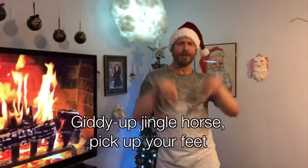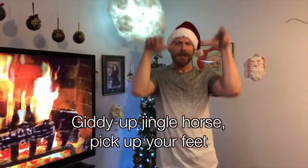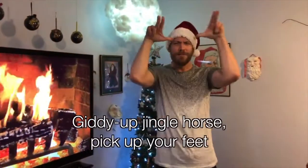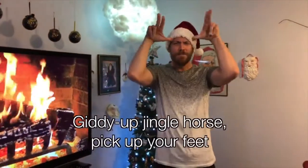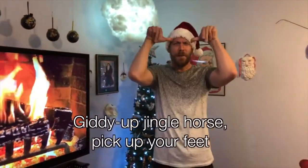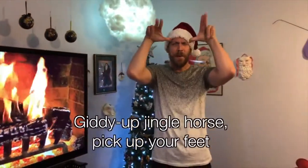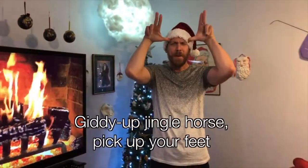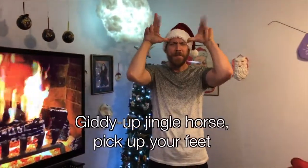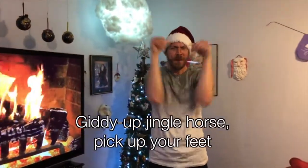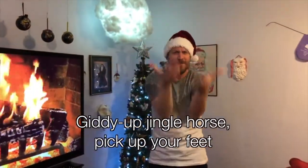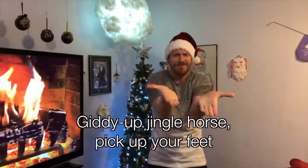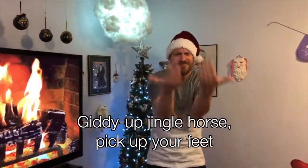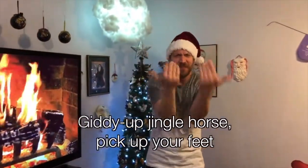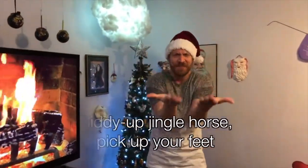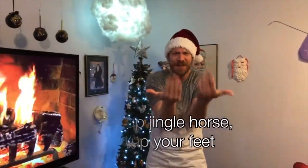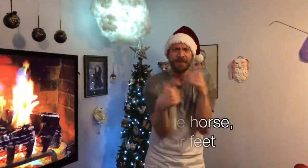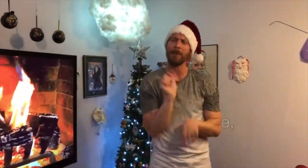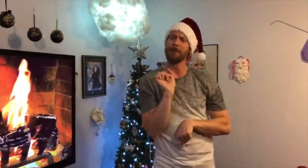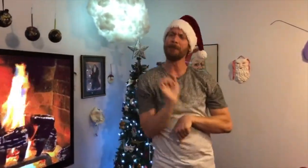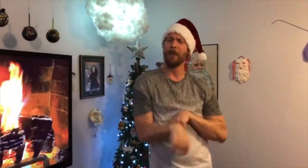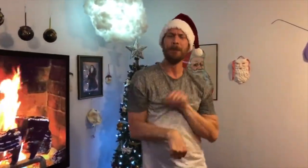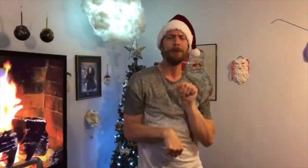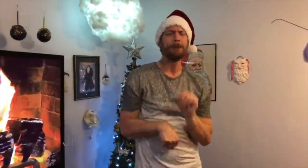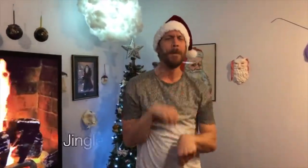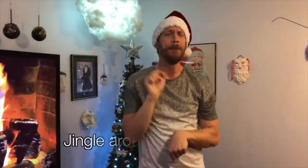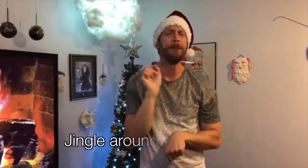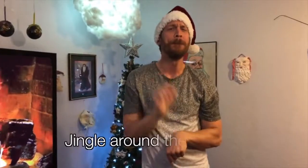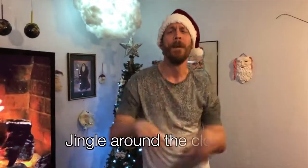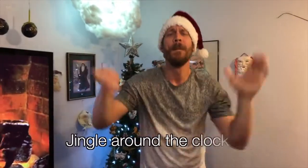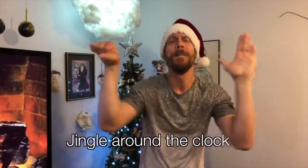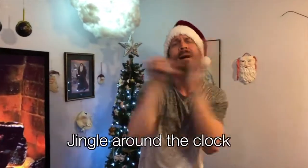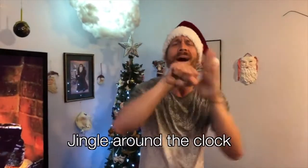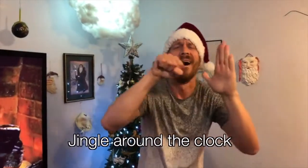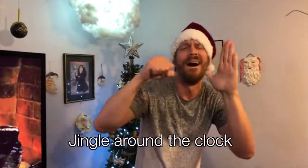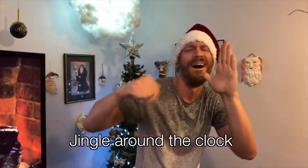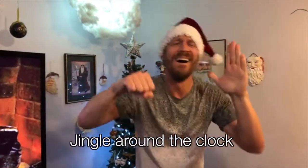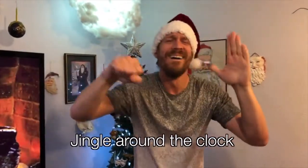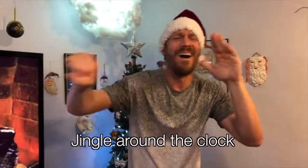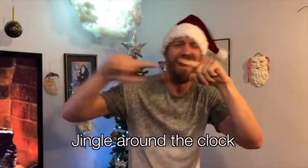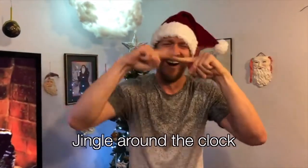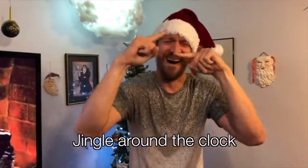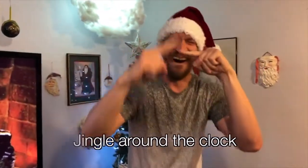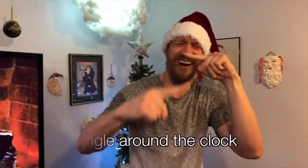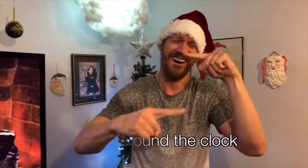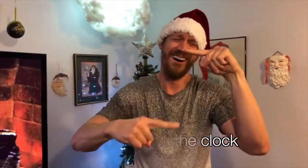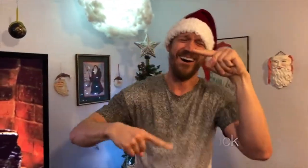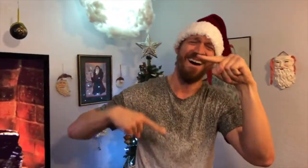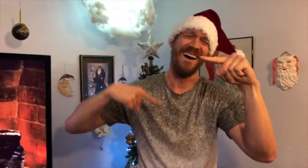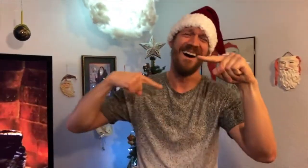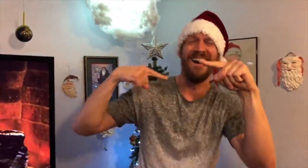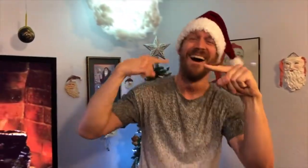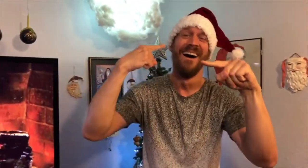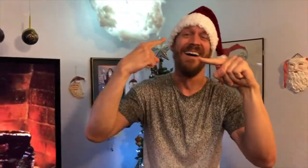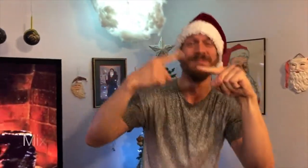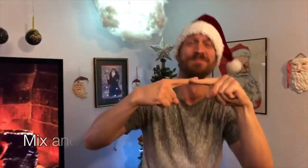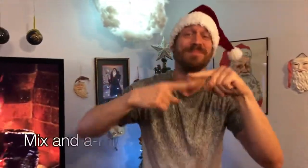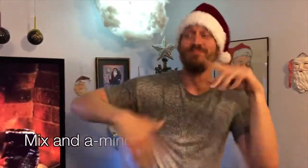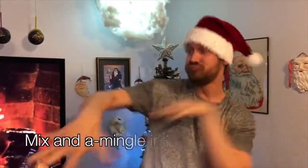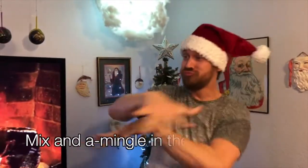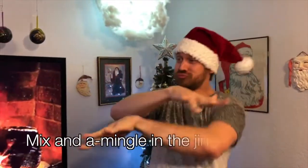jingle horse, pick up your feet Jingle around the clock Jingle and